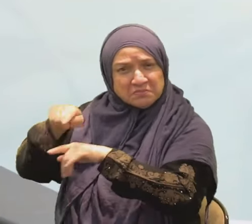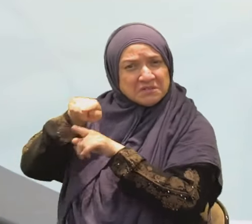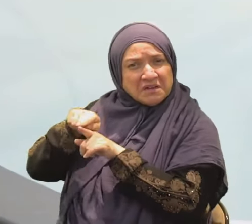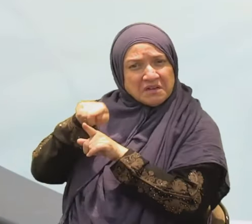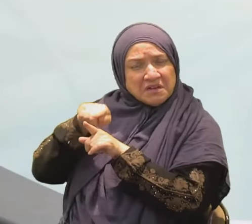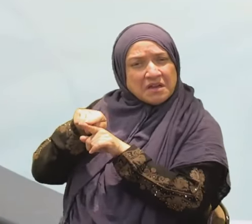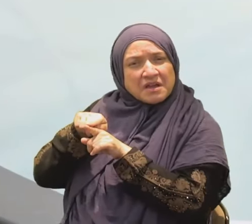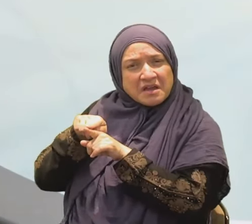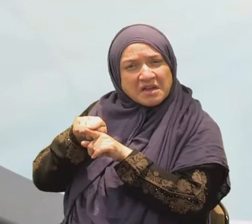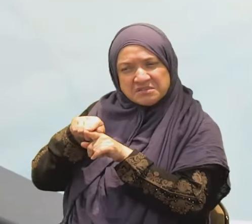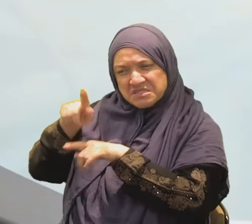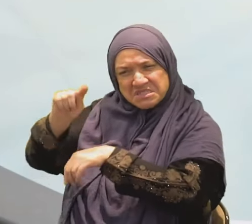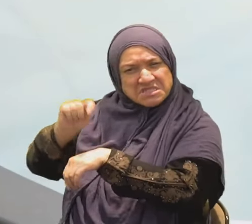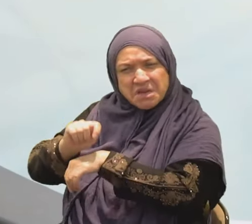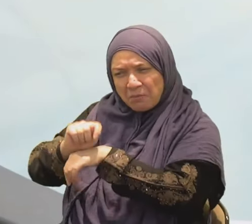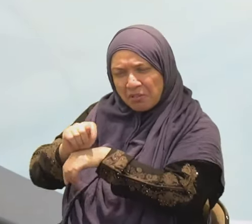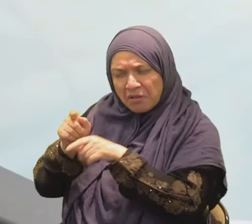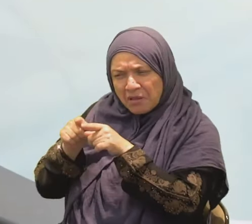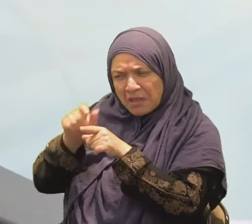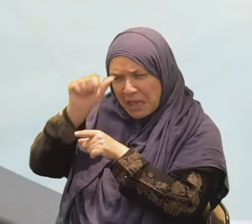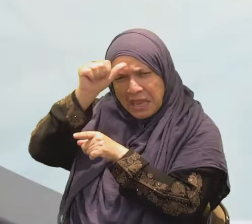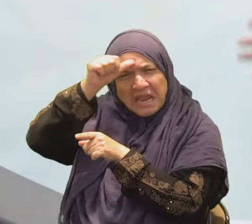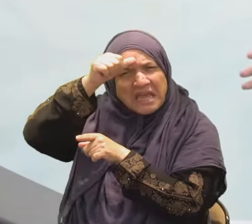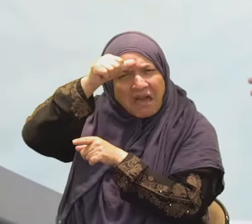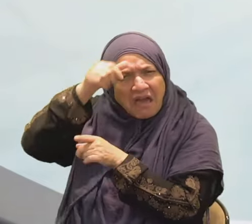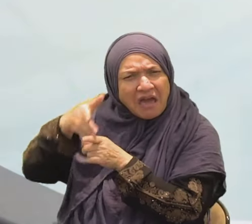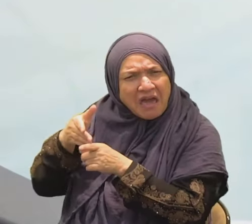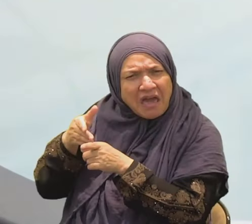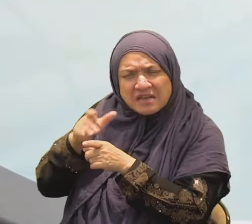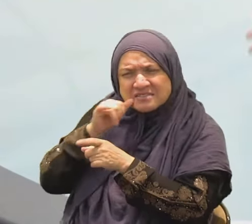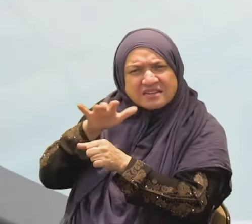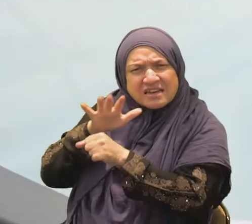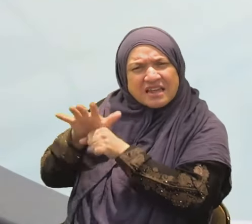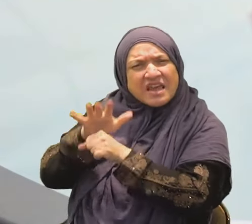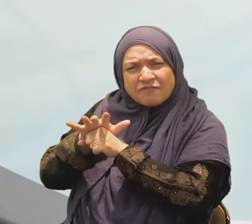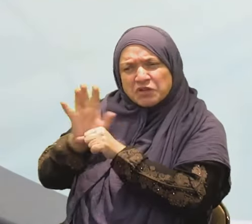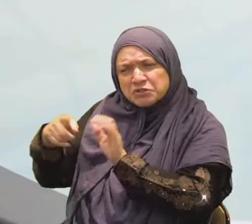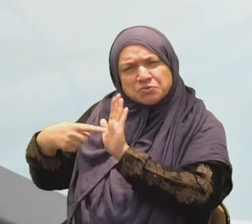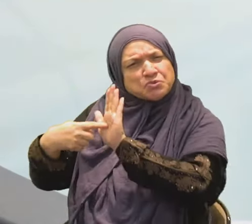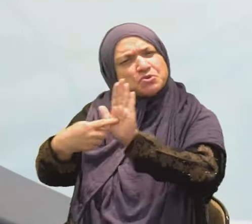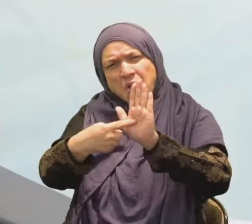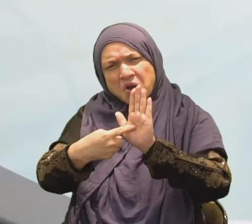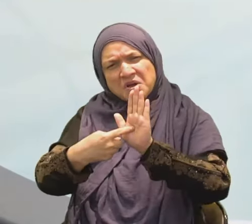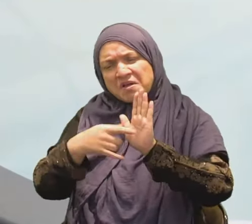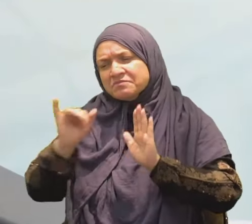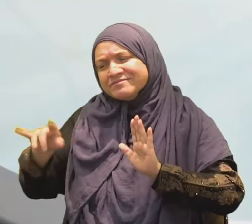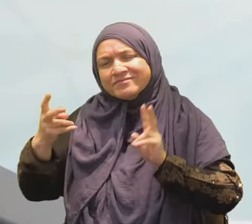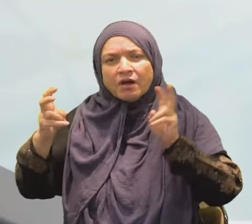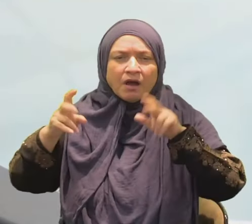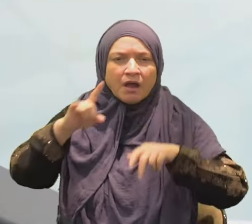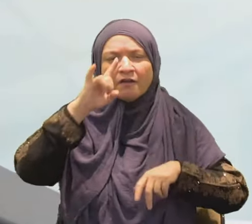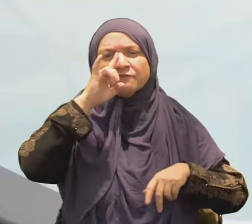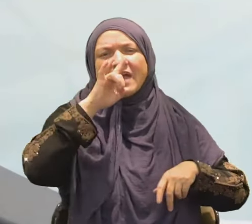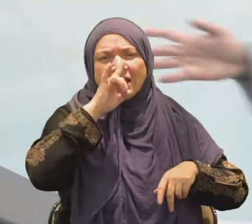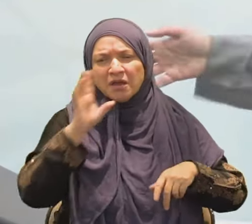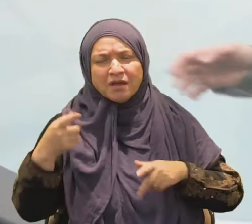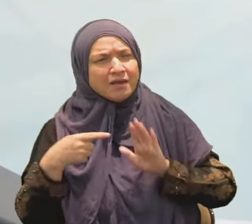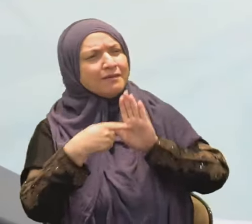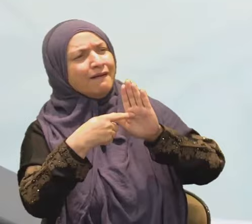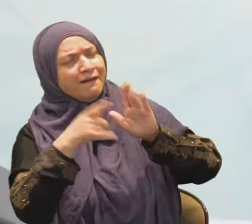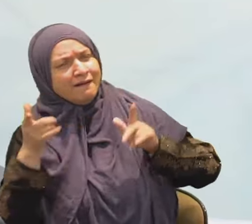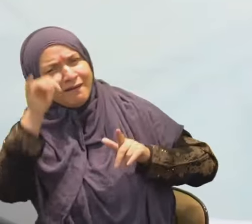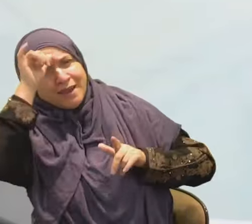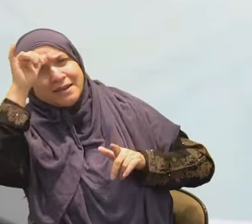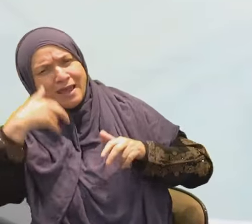If this is not enough to expose the mythology of the modern Western human rights, then